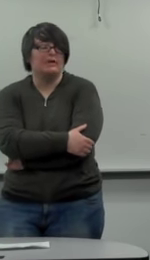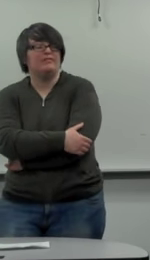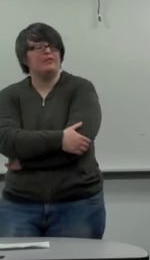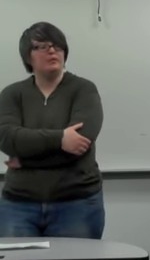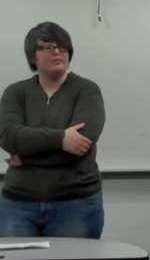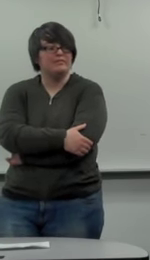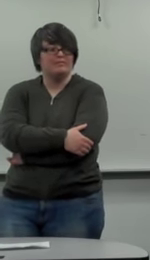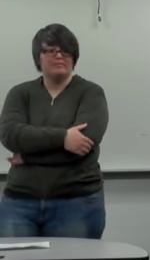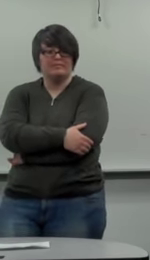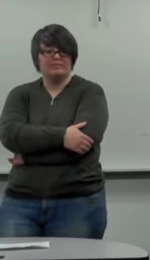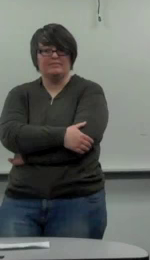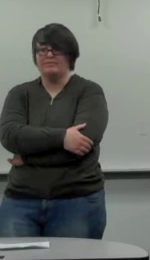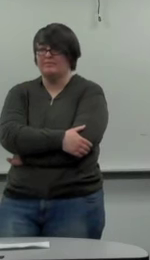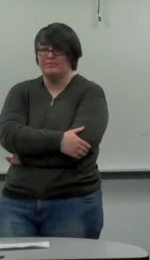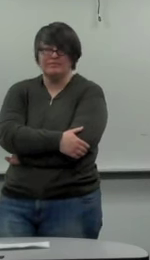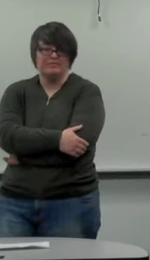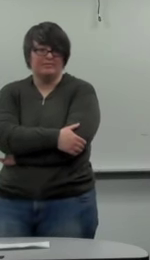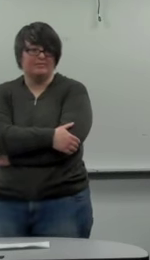Blood fluke.